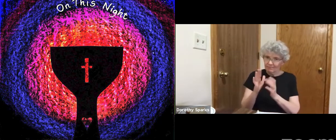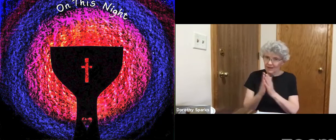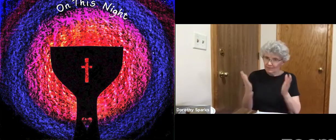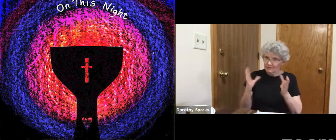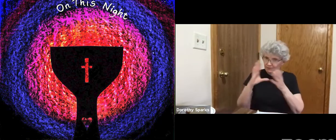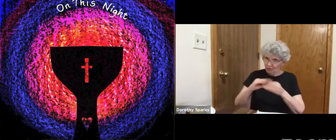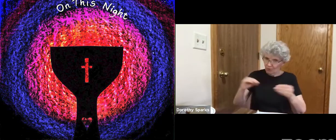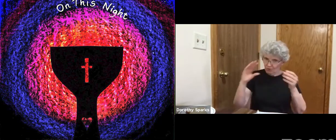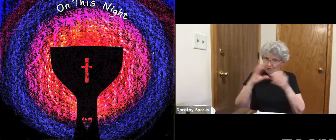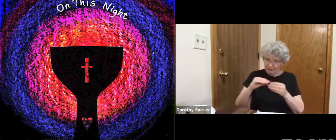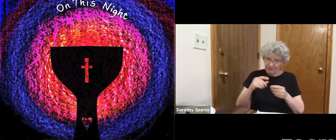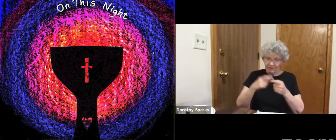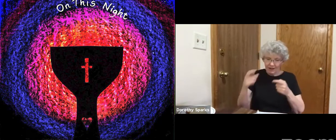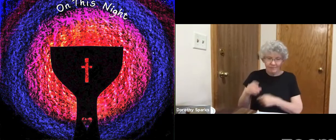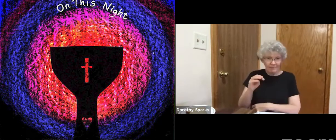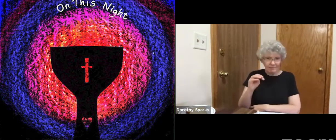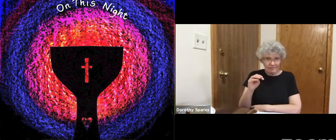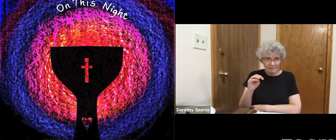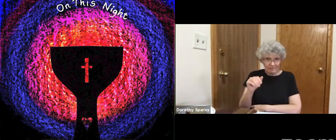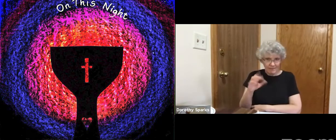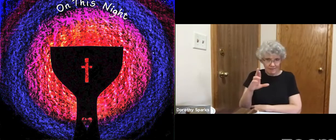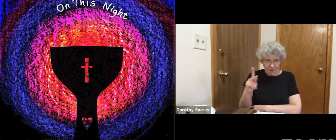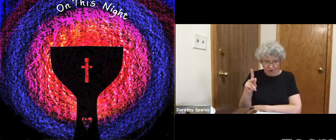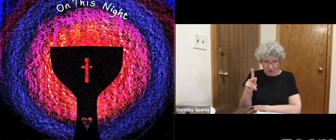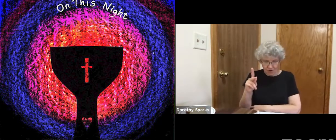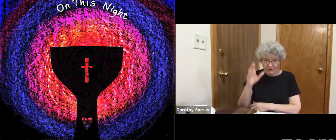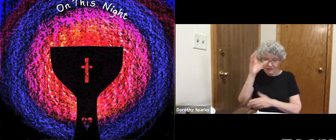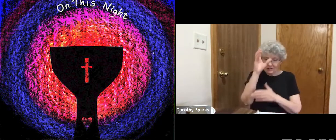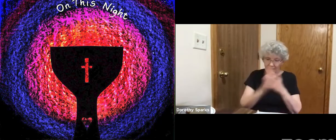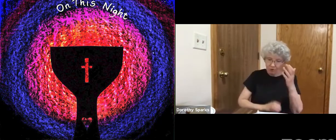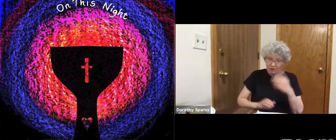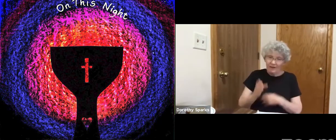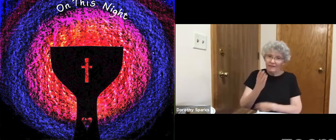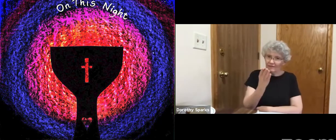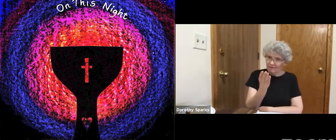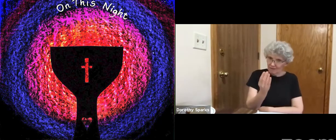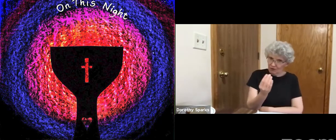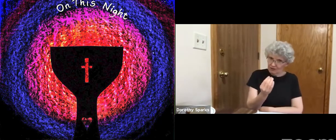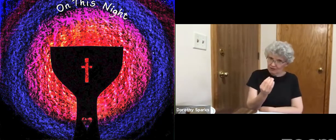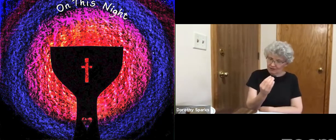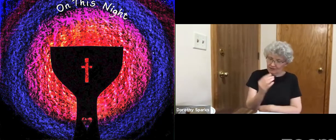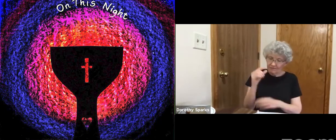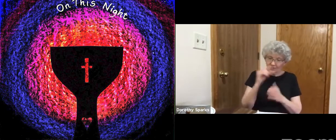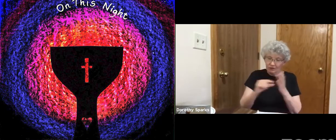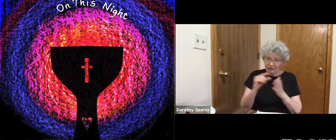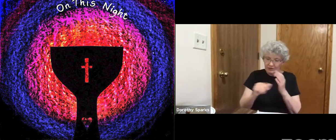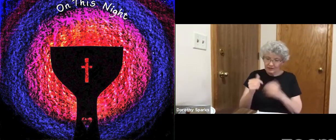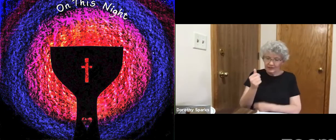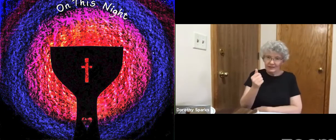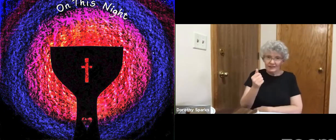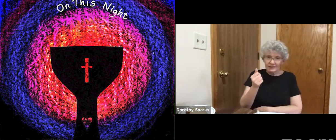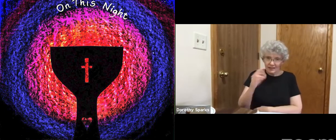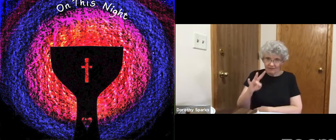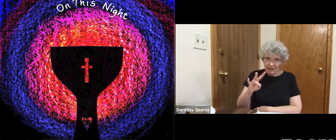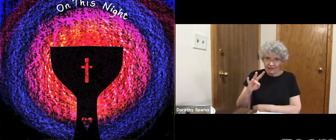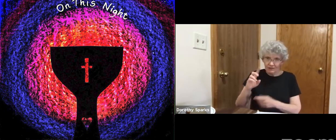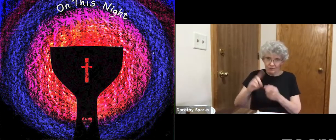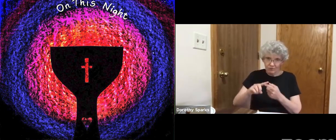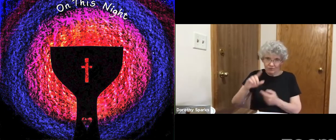The Gospel lesson continues from Mark chapter 14. Now we have verses 17 through